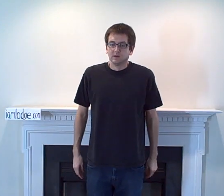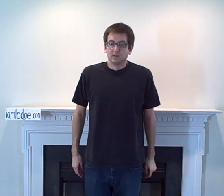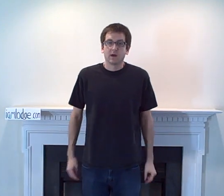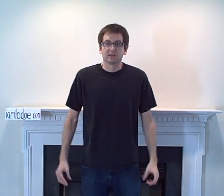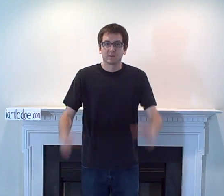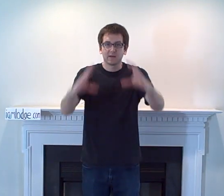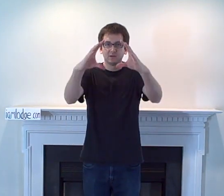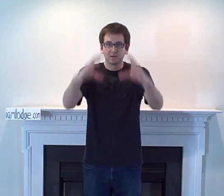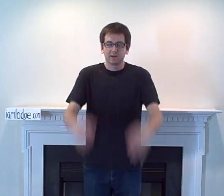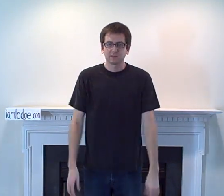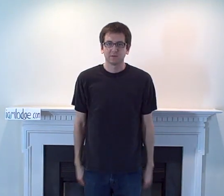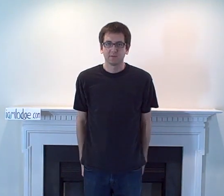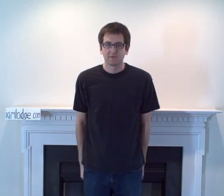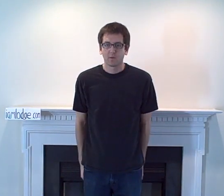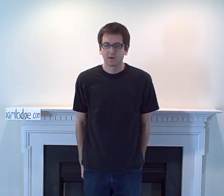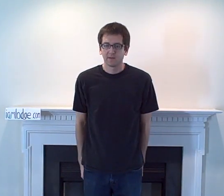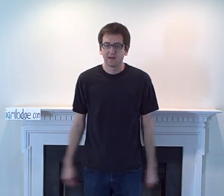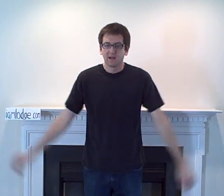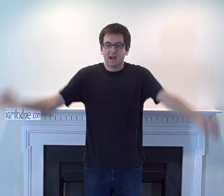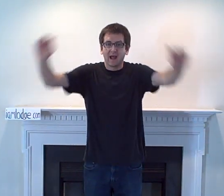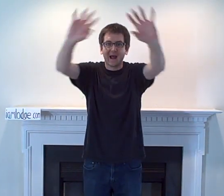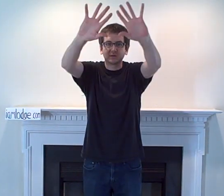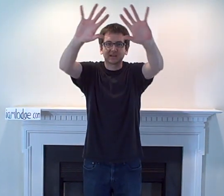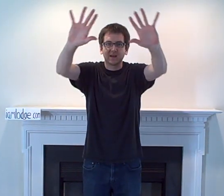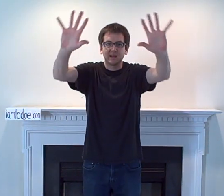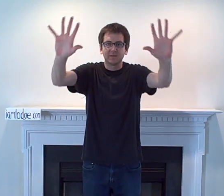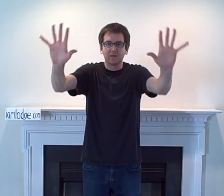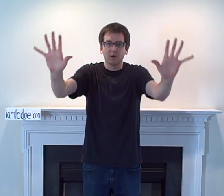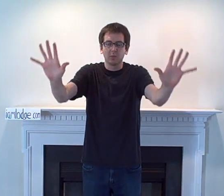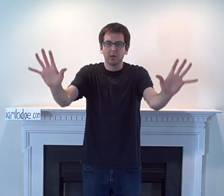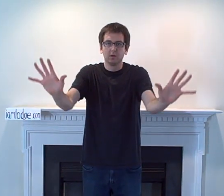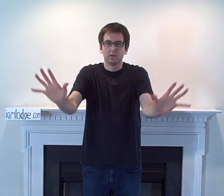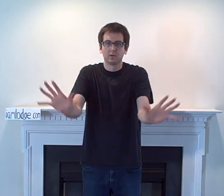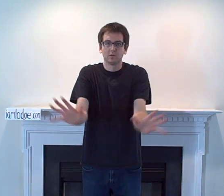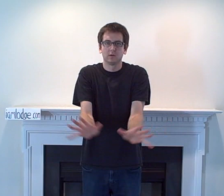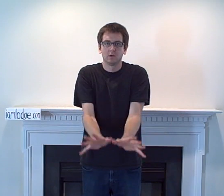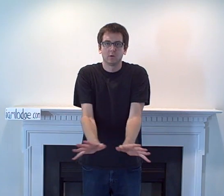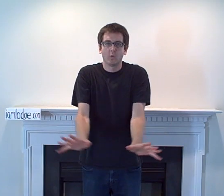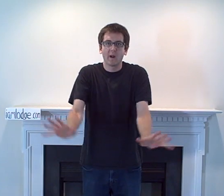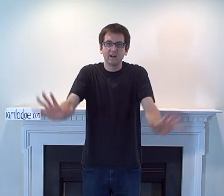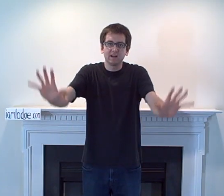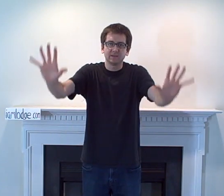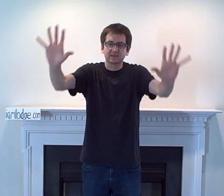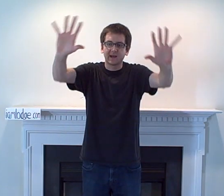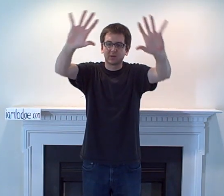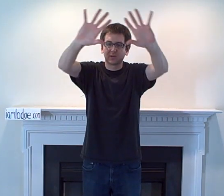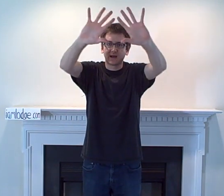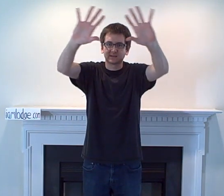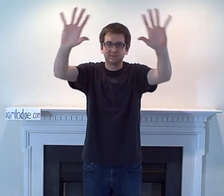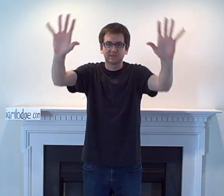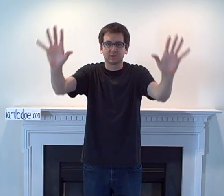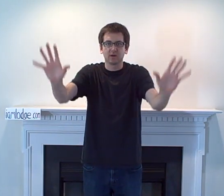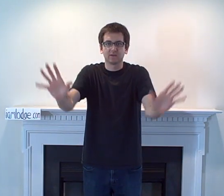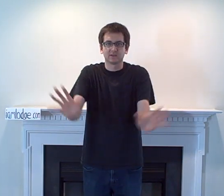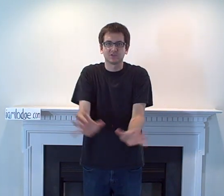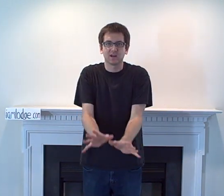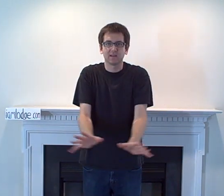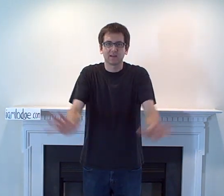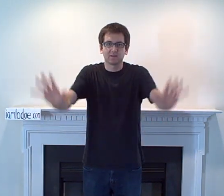Alright, so we have the nucleus we did before, and then outside the envelope, waiting in the cytoplasm, so all this jelly-like